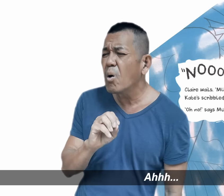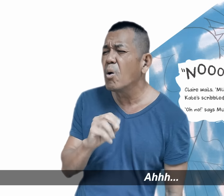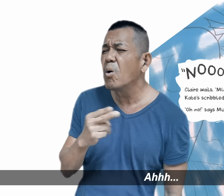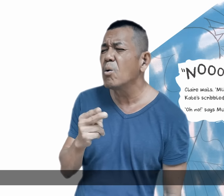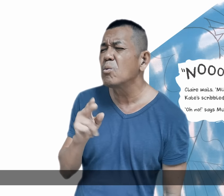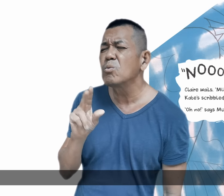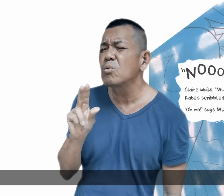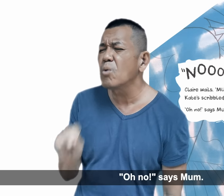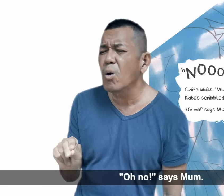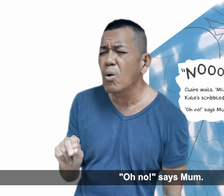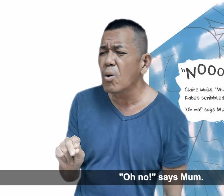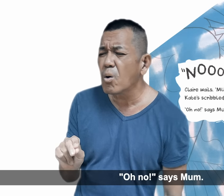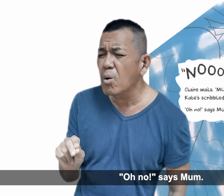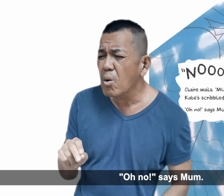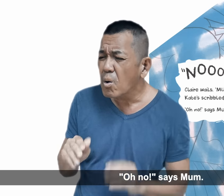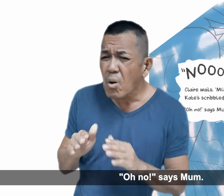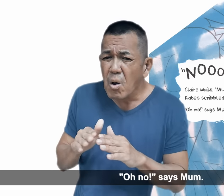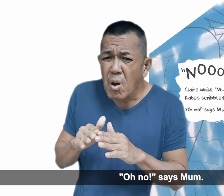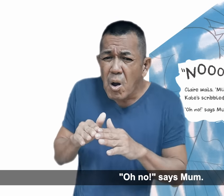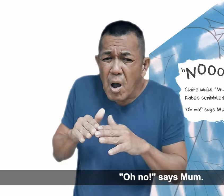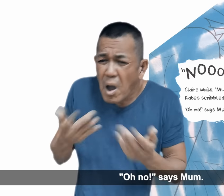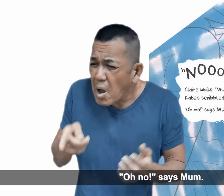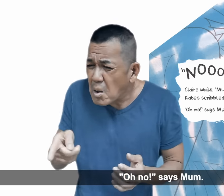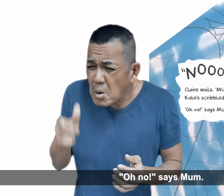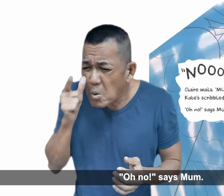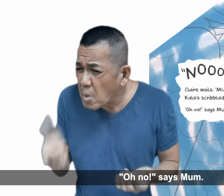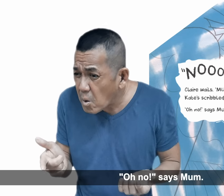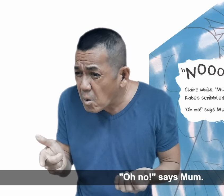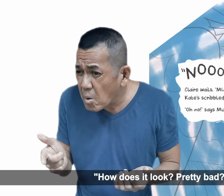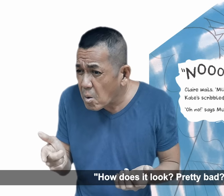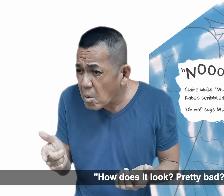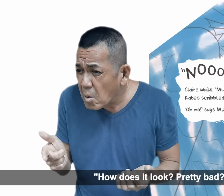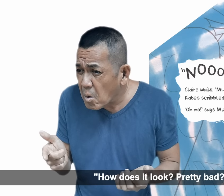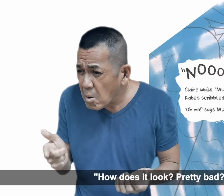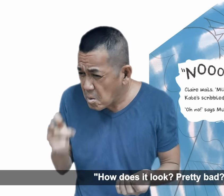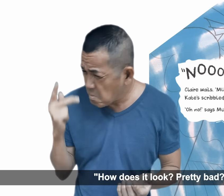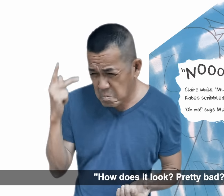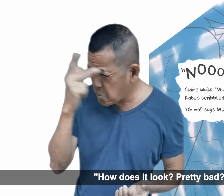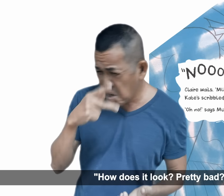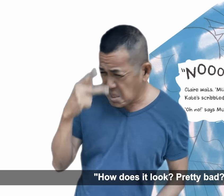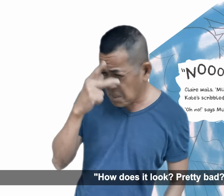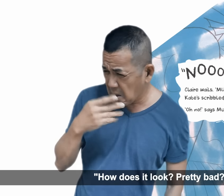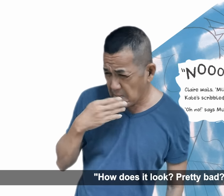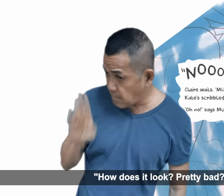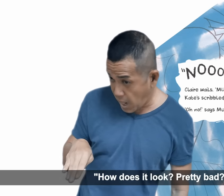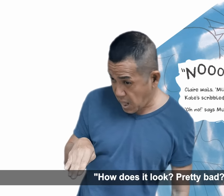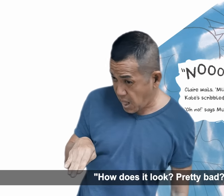Oh no, sis mum. How does it look? It